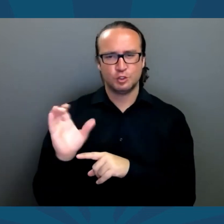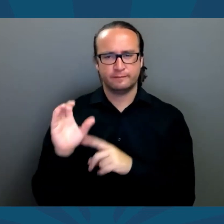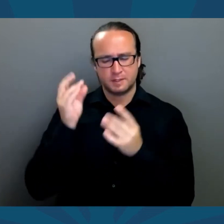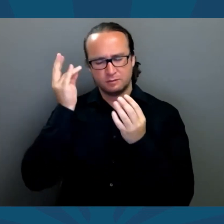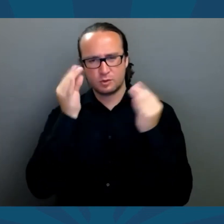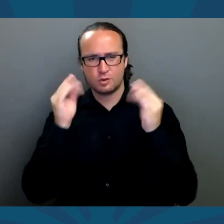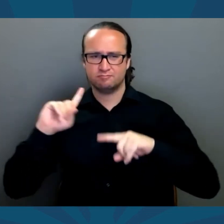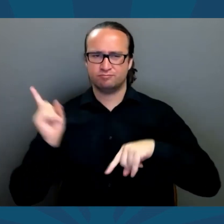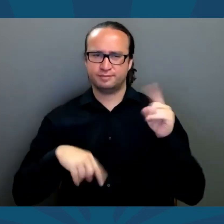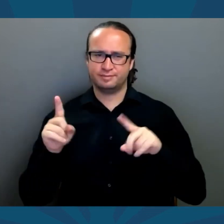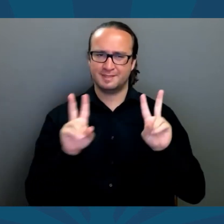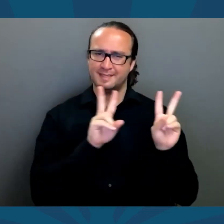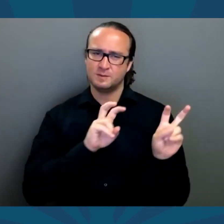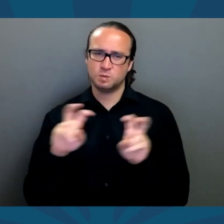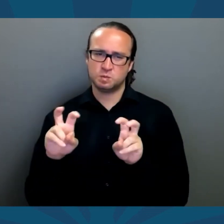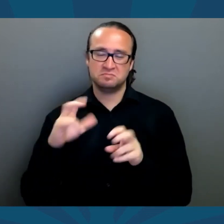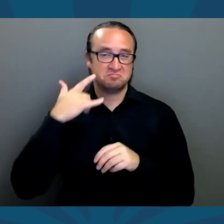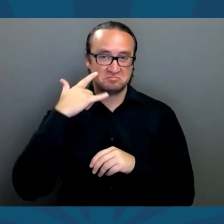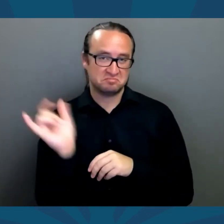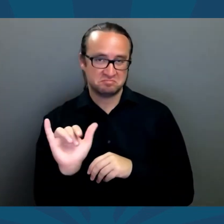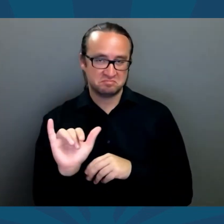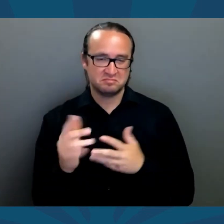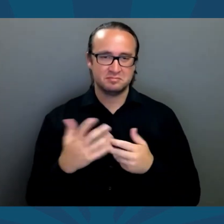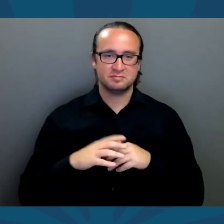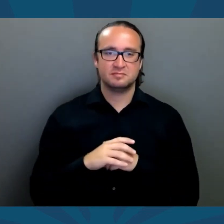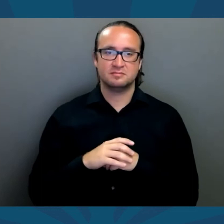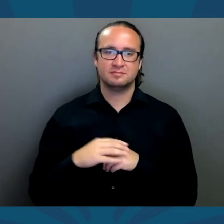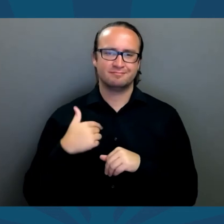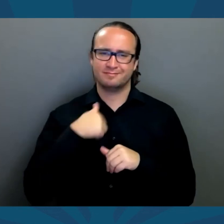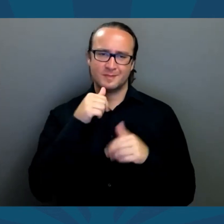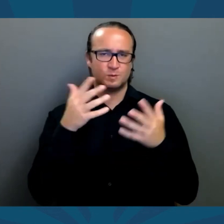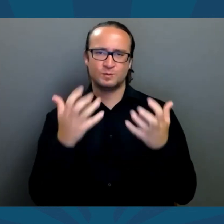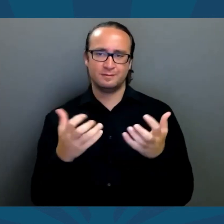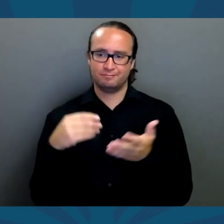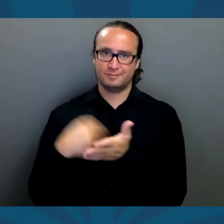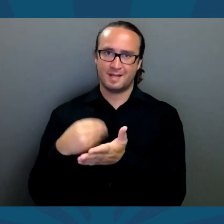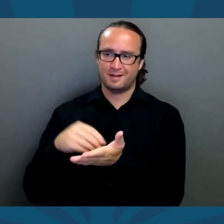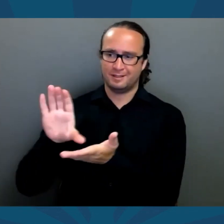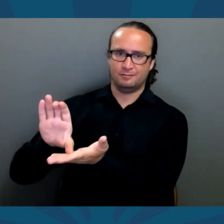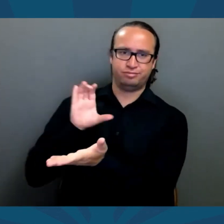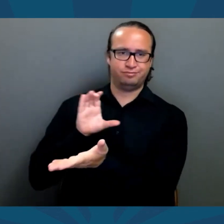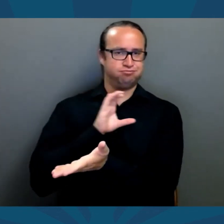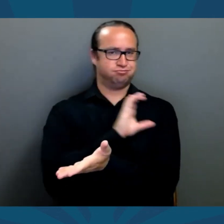I represent conservative thought on various issues, such as